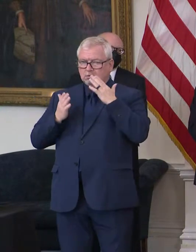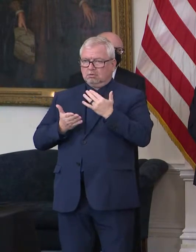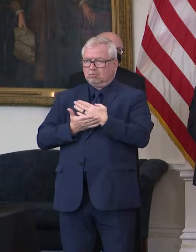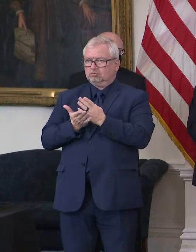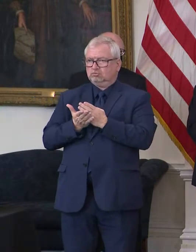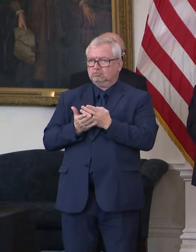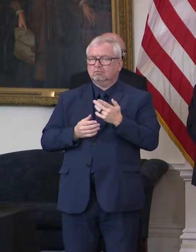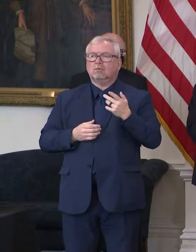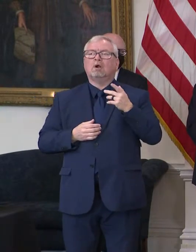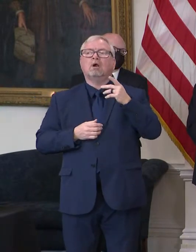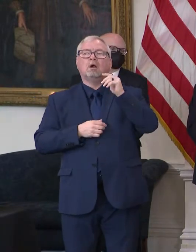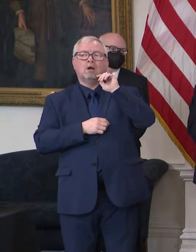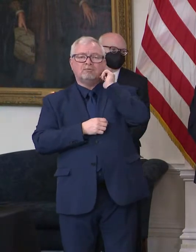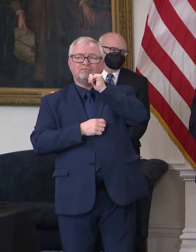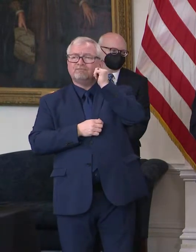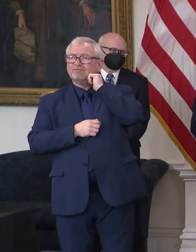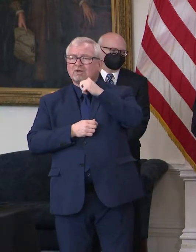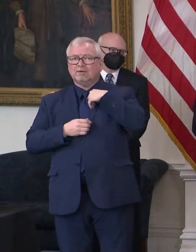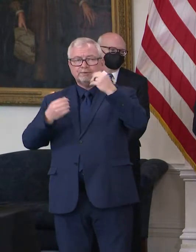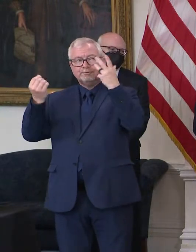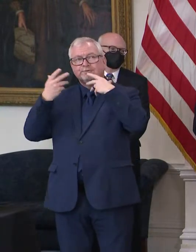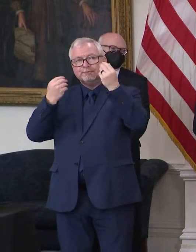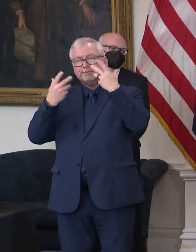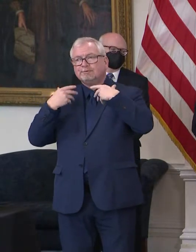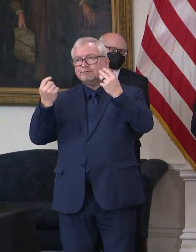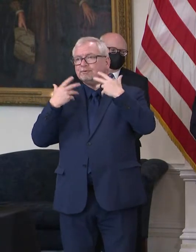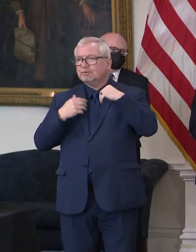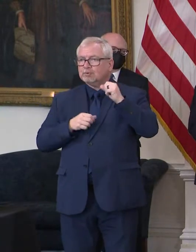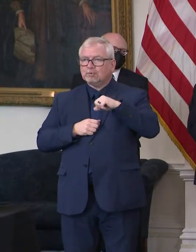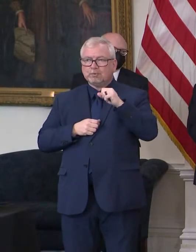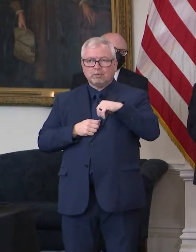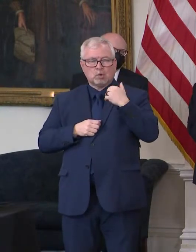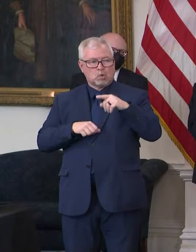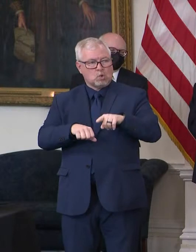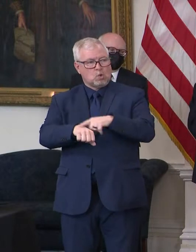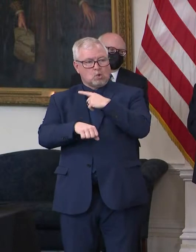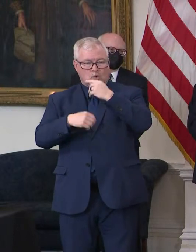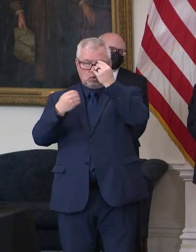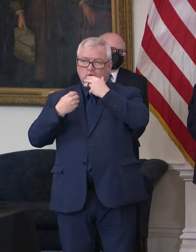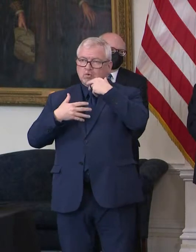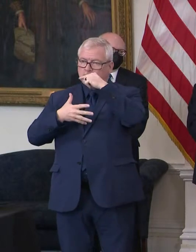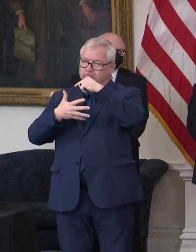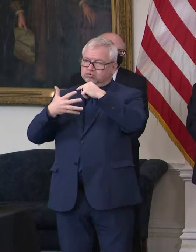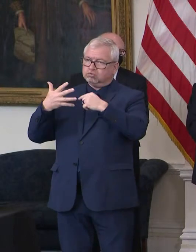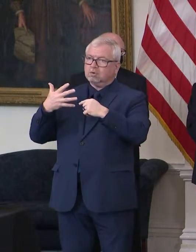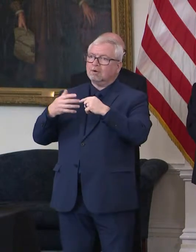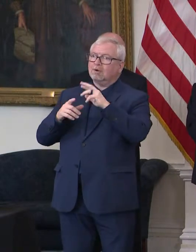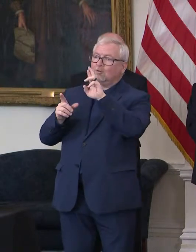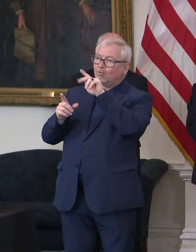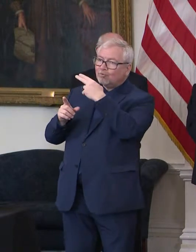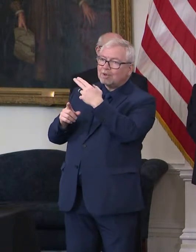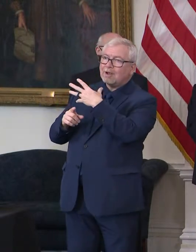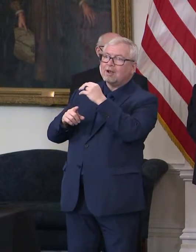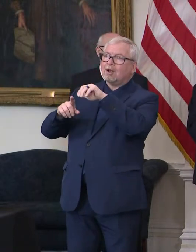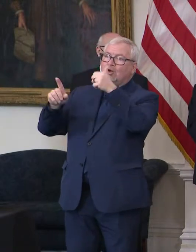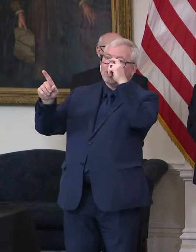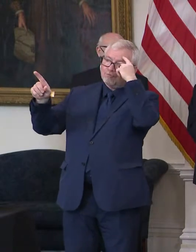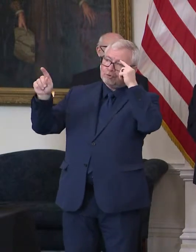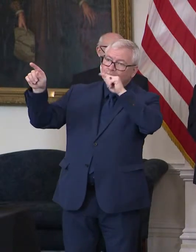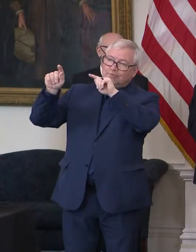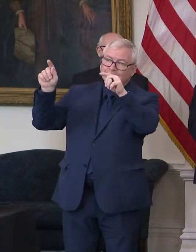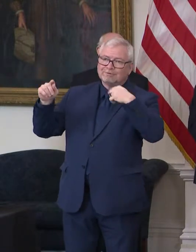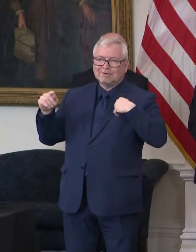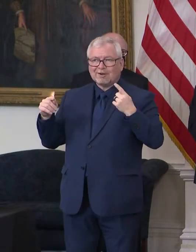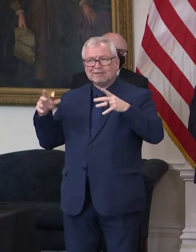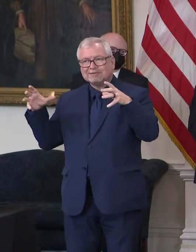Uh, I had a long conversation with the other governors with the White House yesterday, our internal team. Uh, we're incur on the